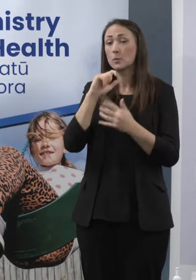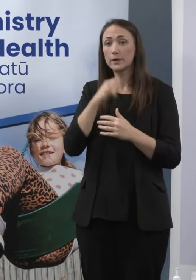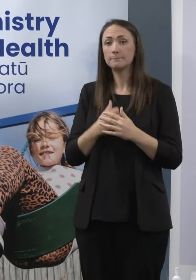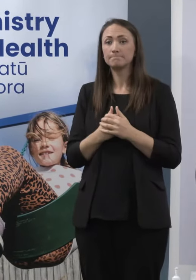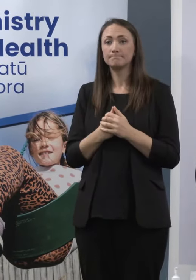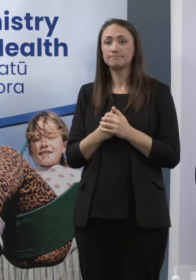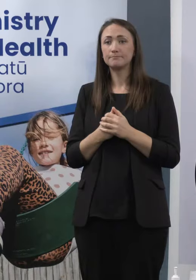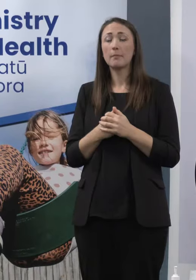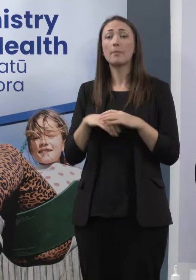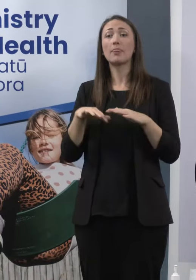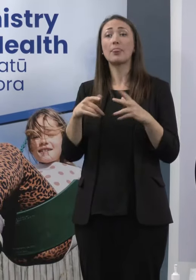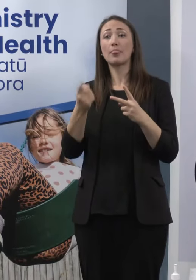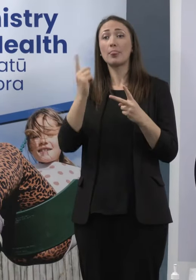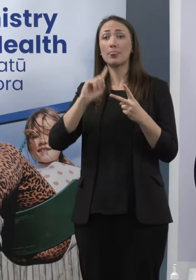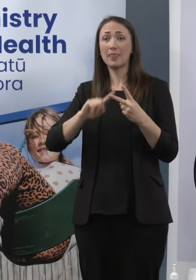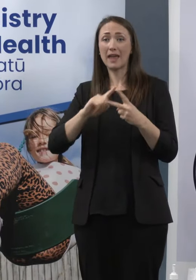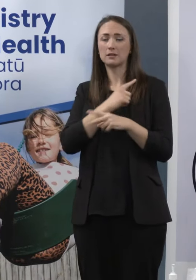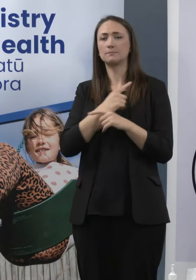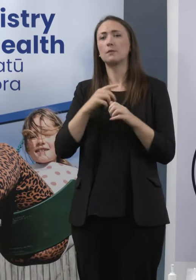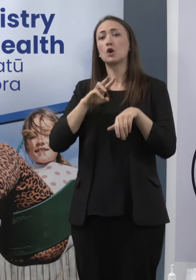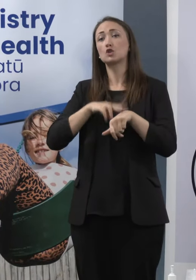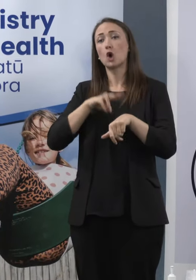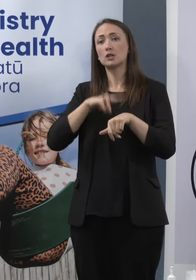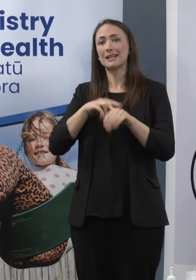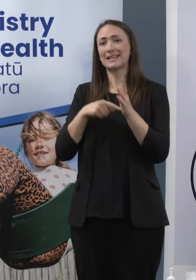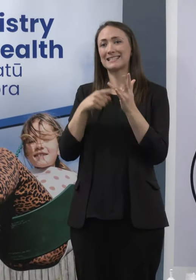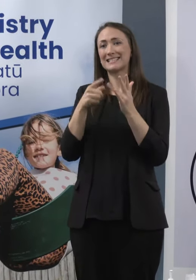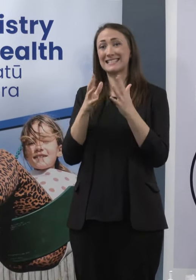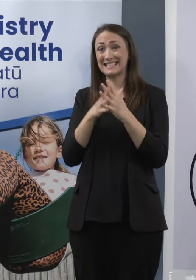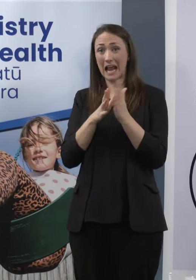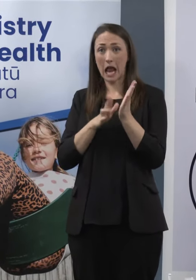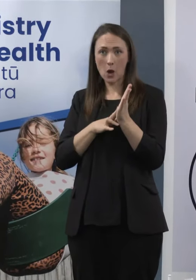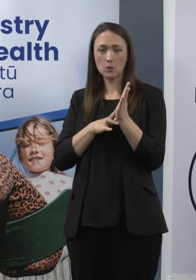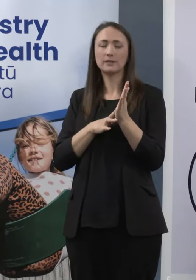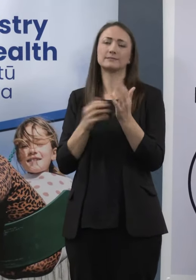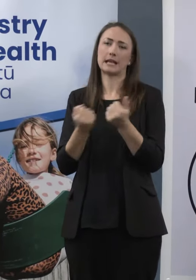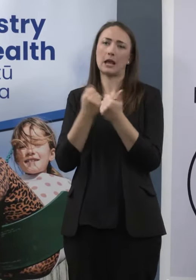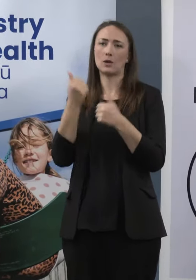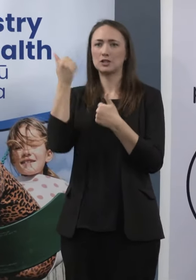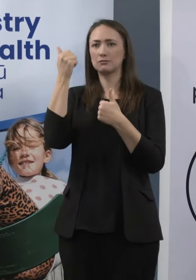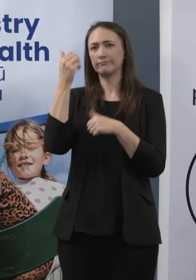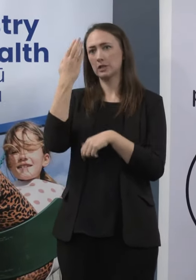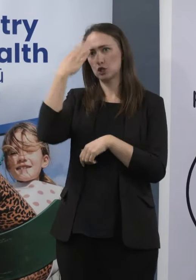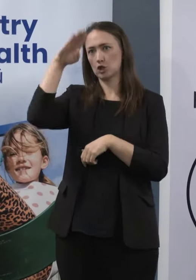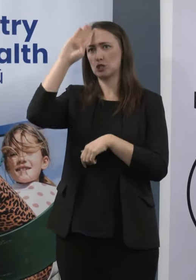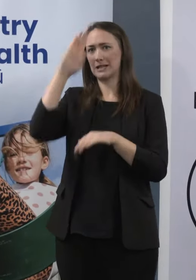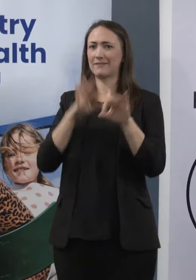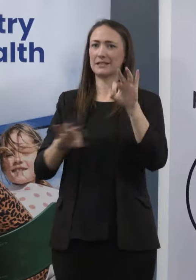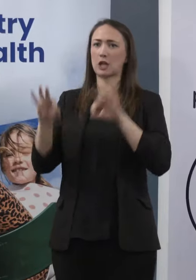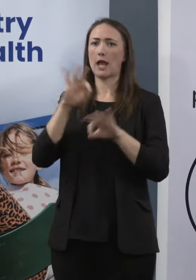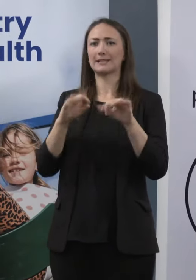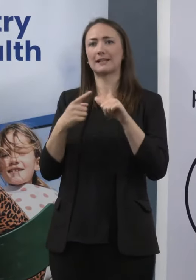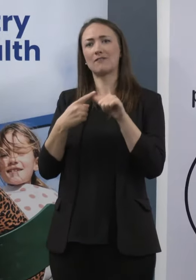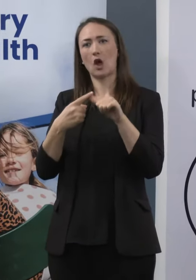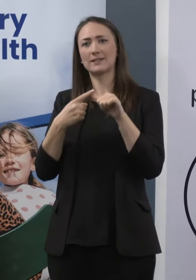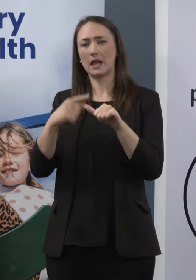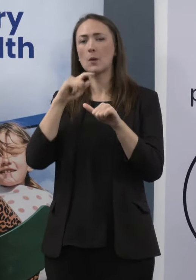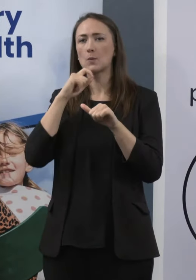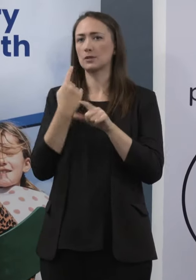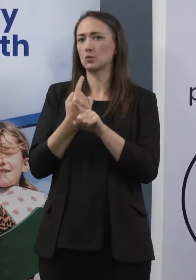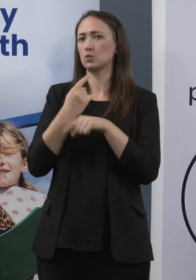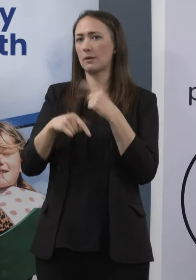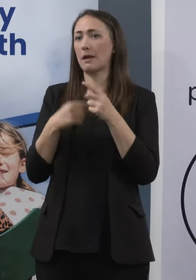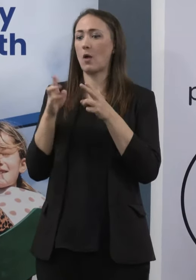with me, who's going to give an update on the deeper analysis we're doing on our hospitalisation data and what that's showing.